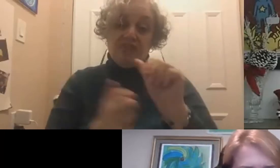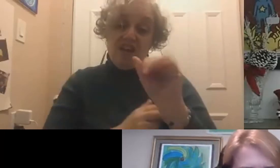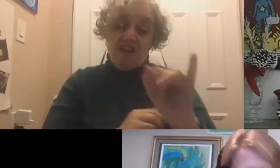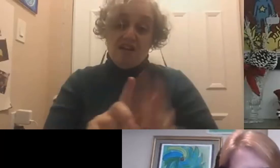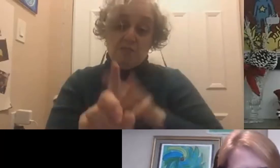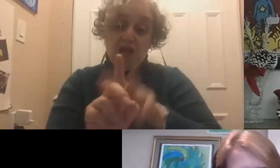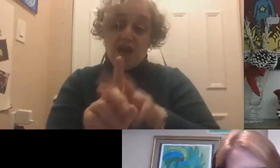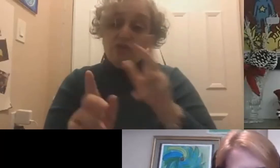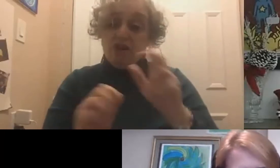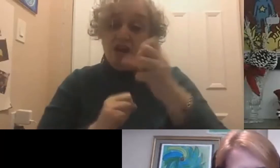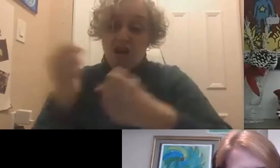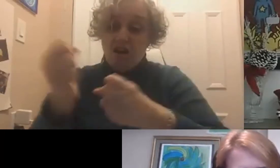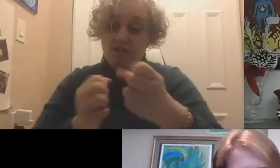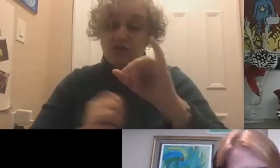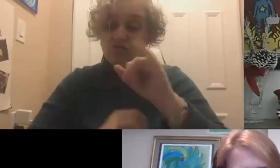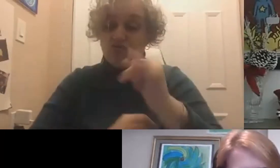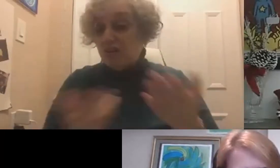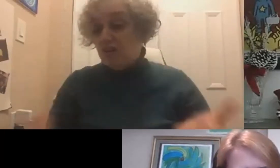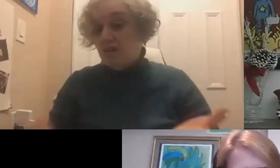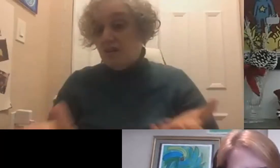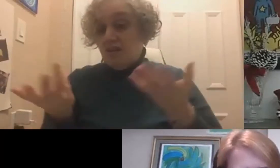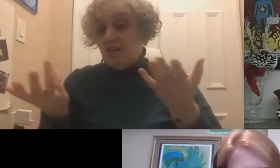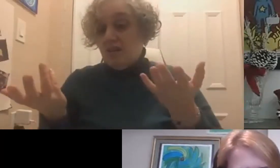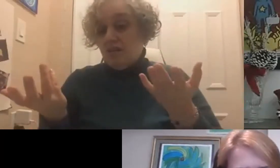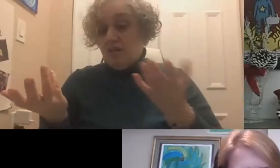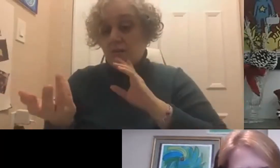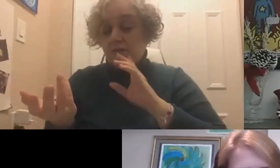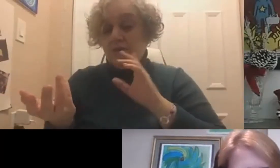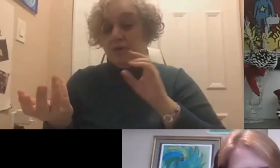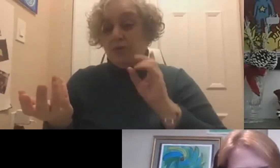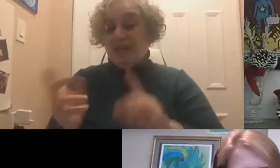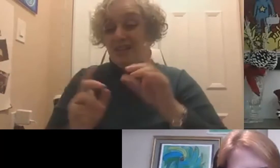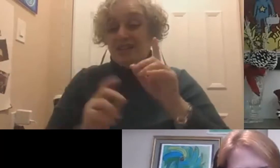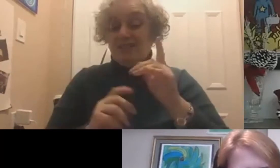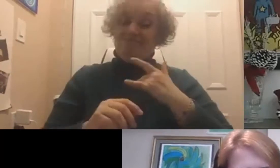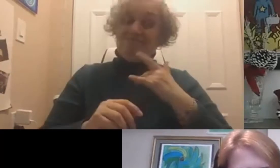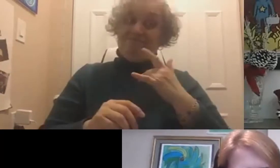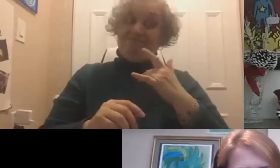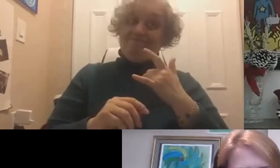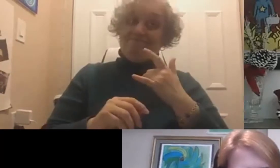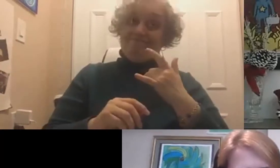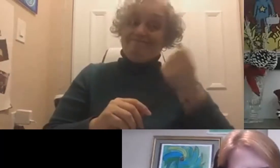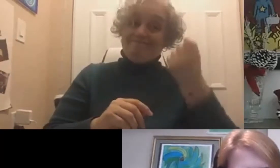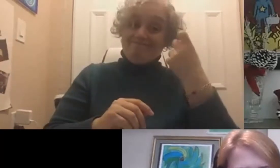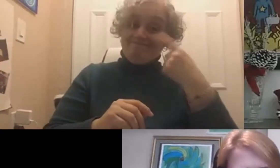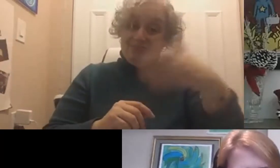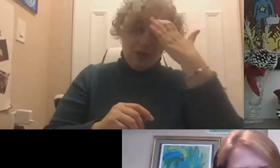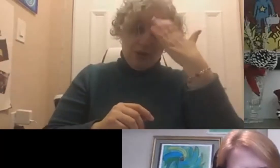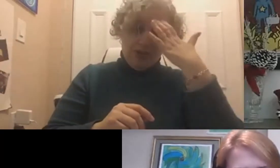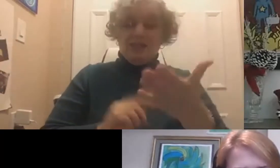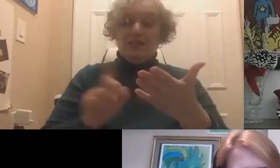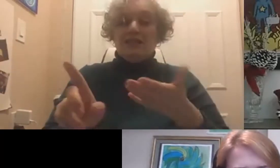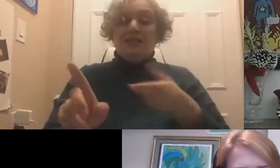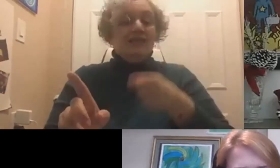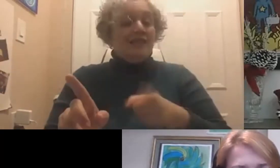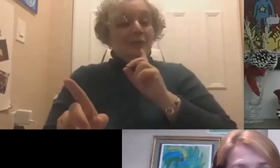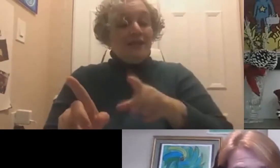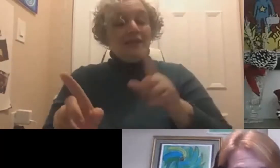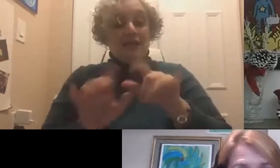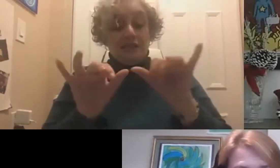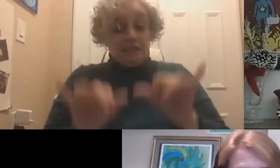So, in that reality, there's also ways to gain that system as well. If you